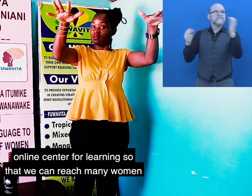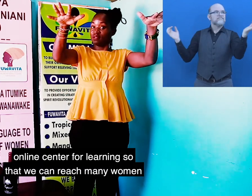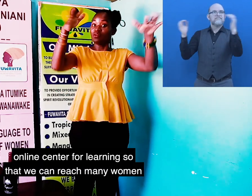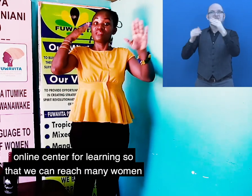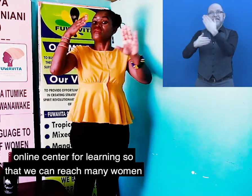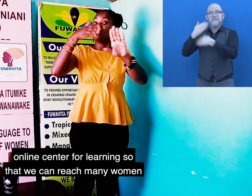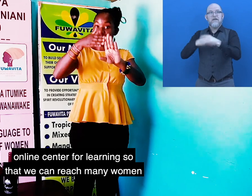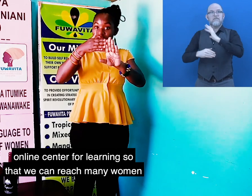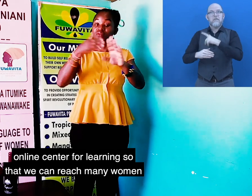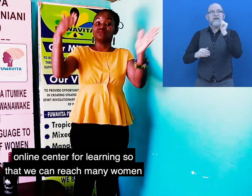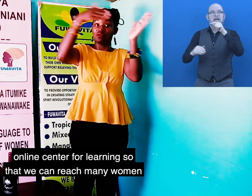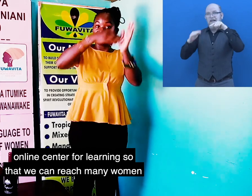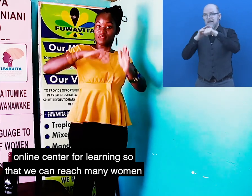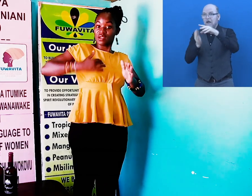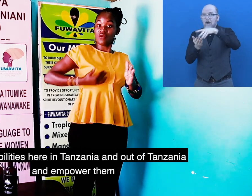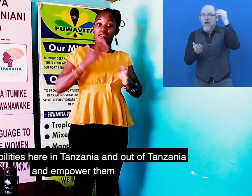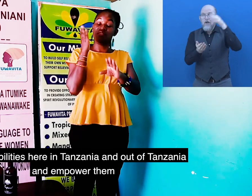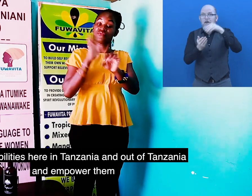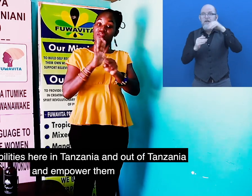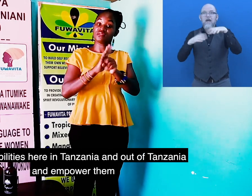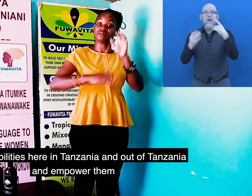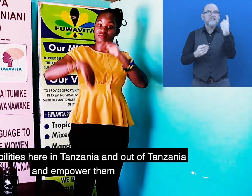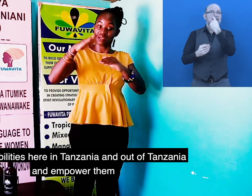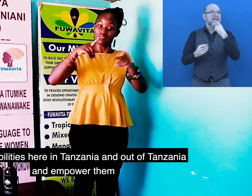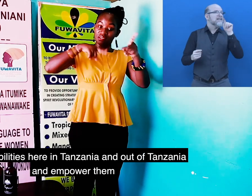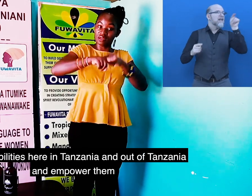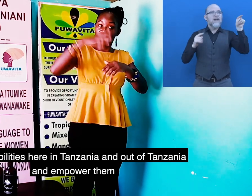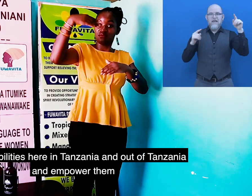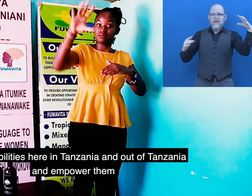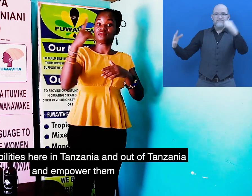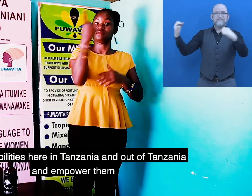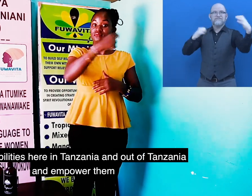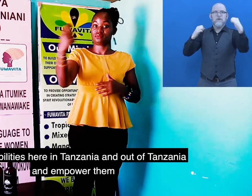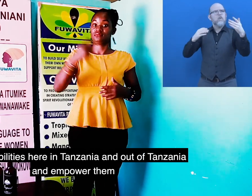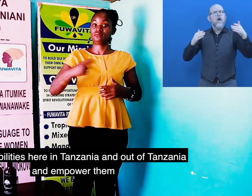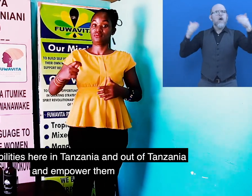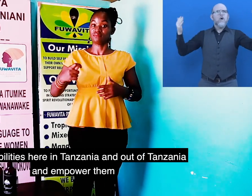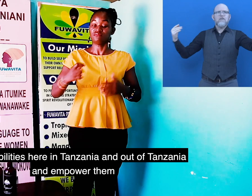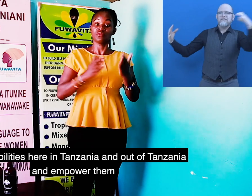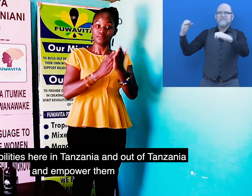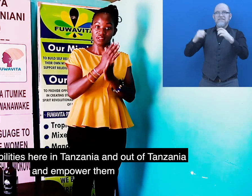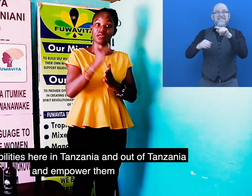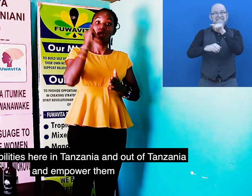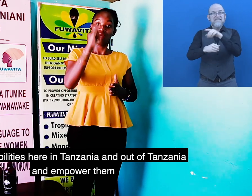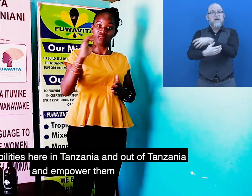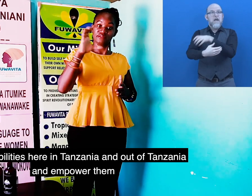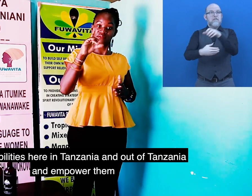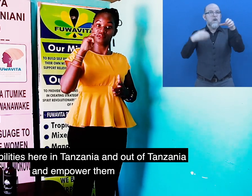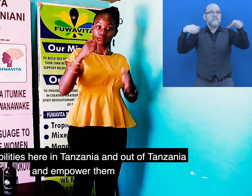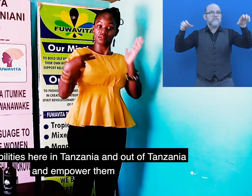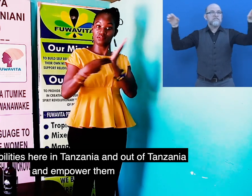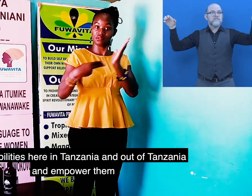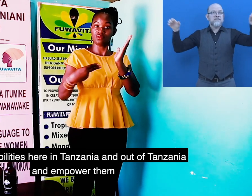that we can reach many women with disabilities here in Tanzania and out of Tanzania